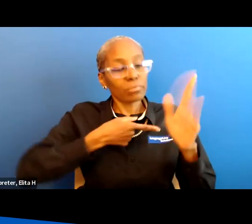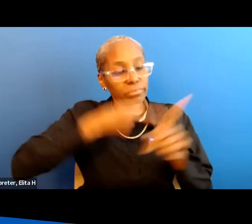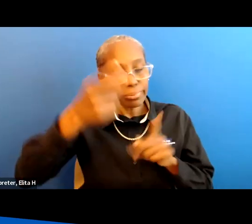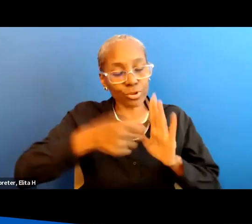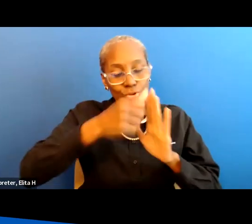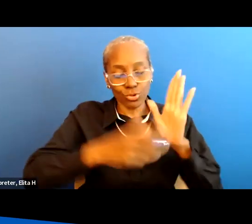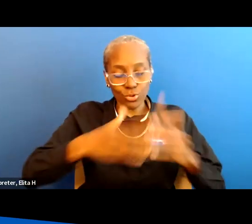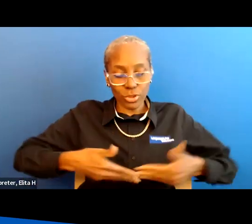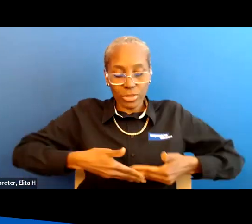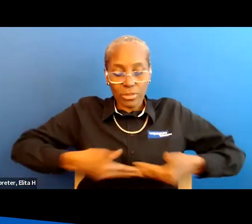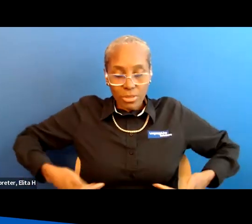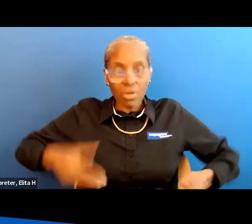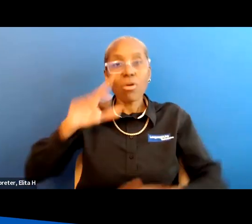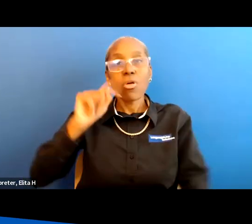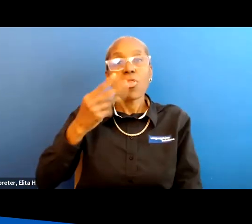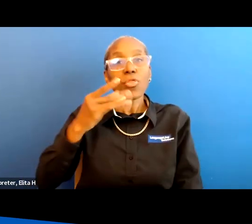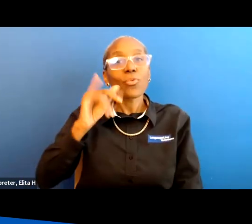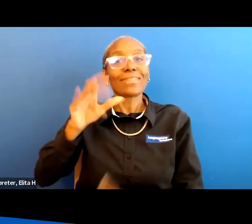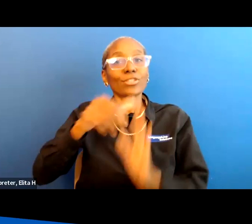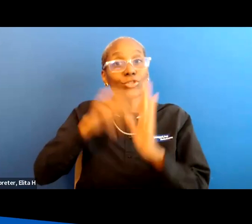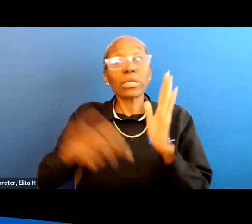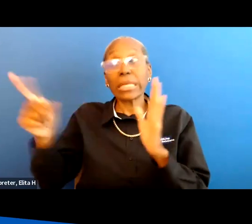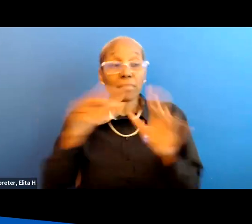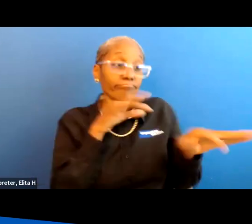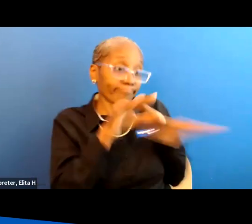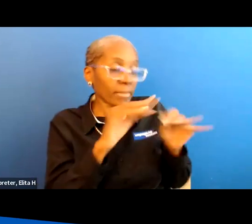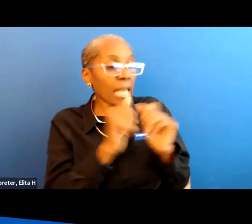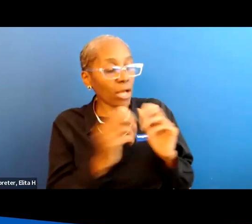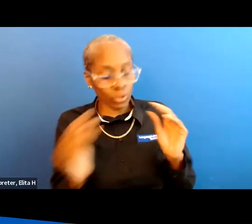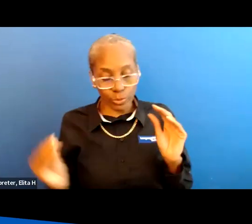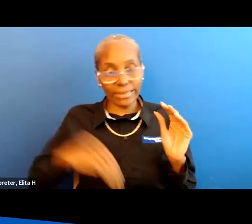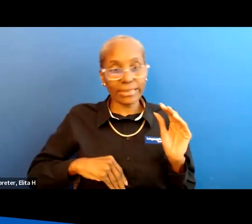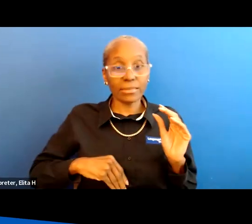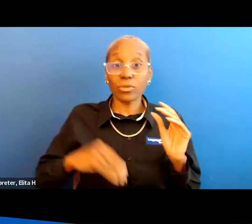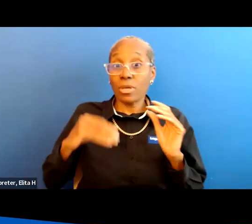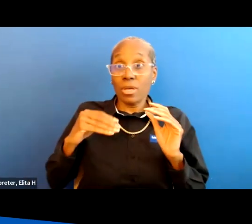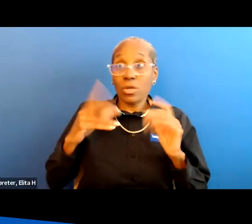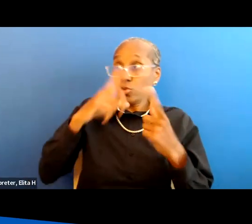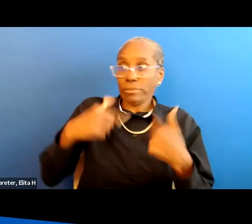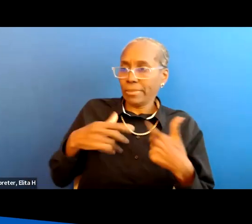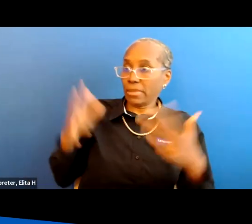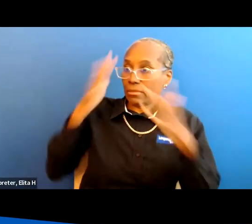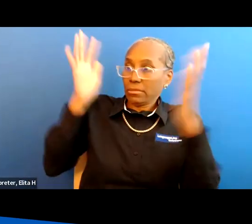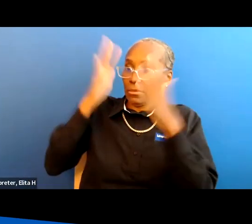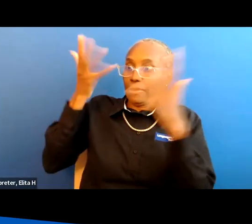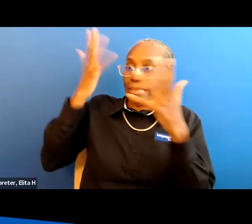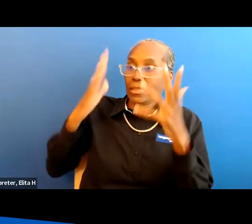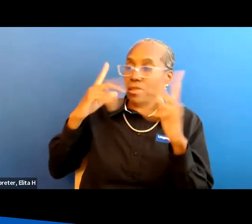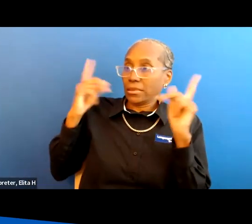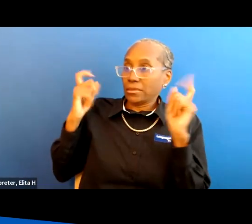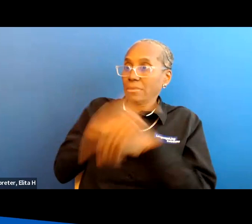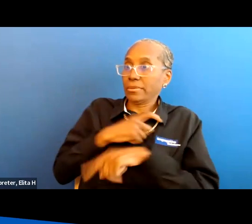insert the uh this uh diaphragmatic pacer now to me you know it's like oh my gosh that sounds very